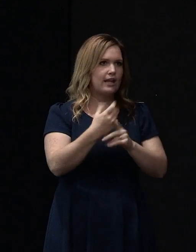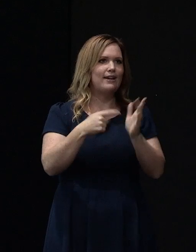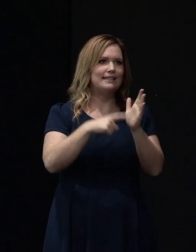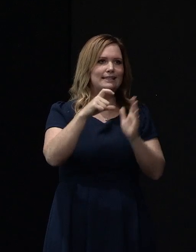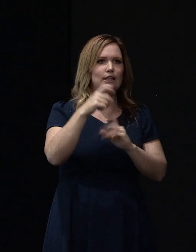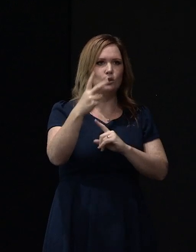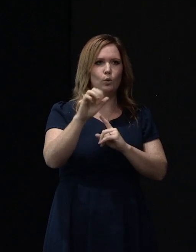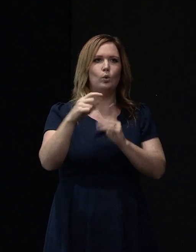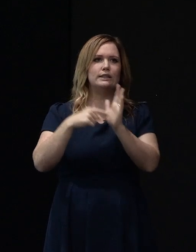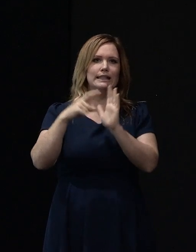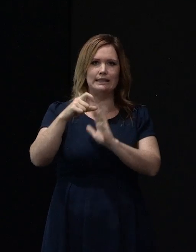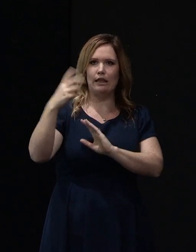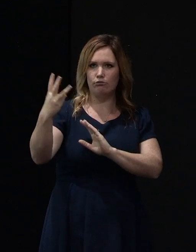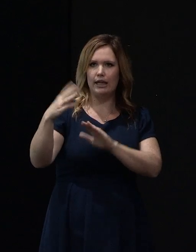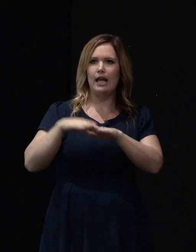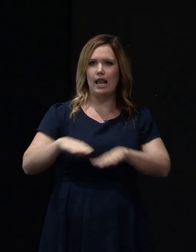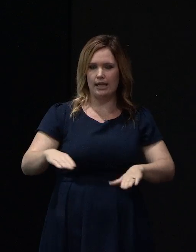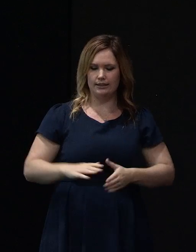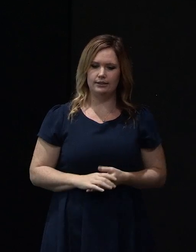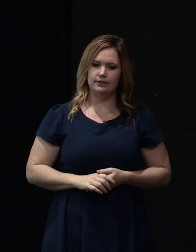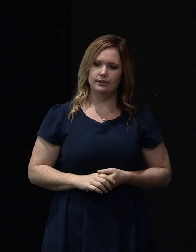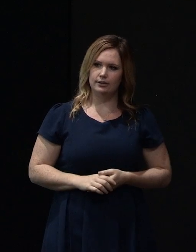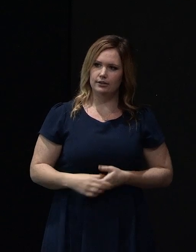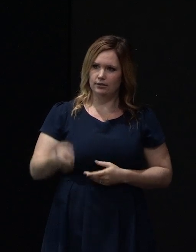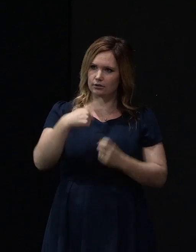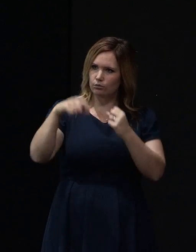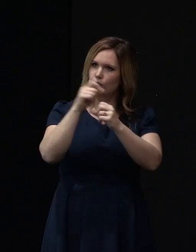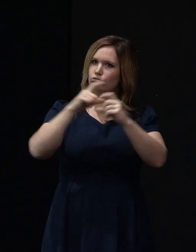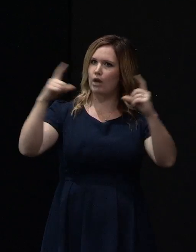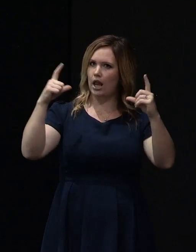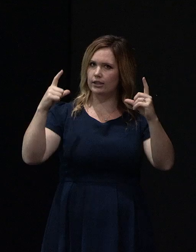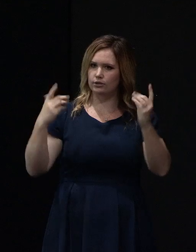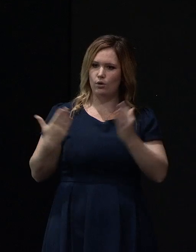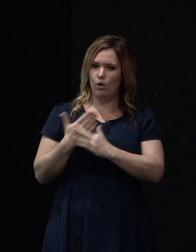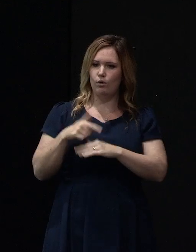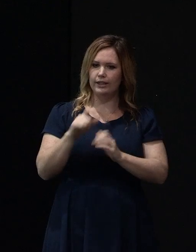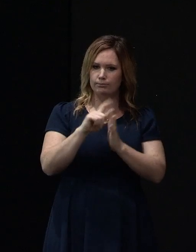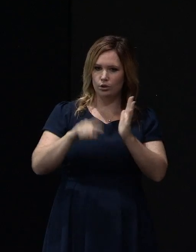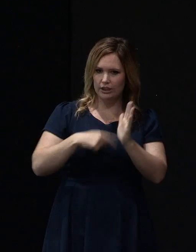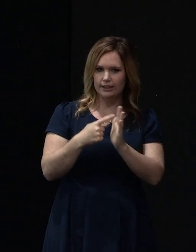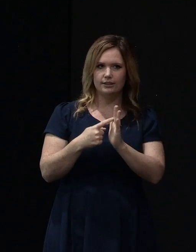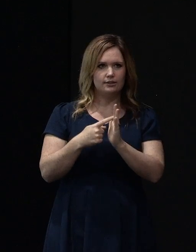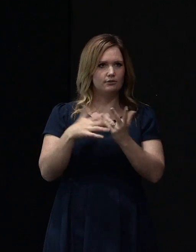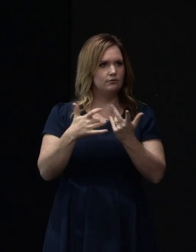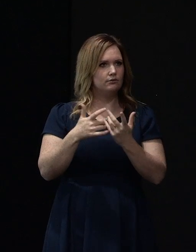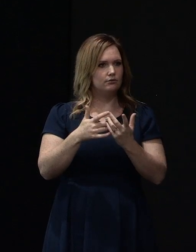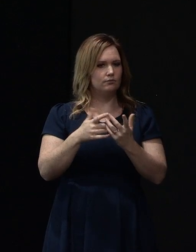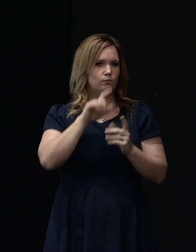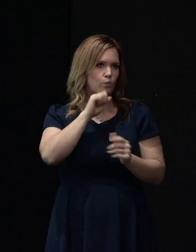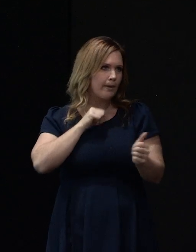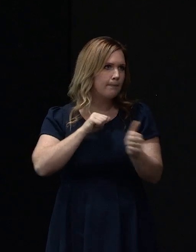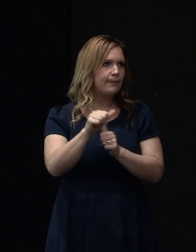and TC3 land. We realised that when we started this project that the results would be beneficial to